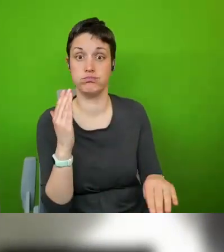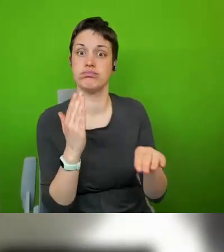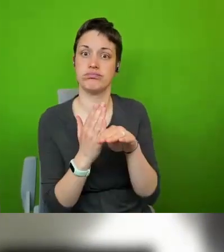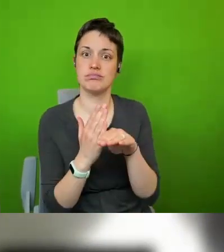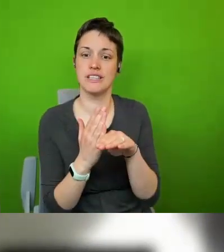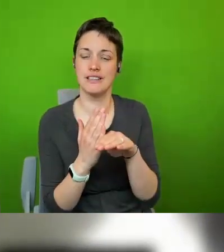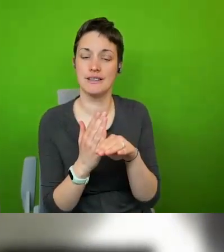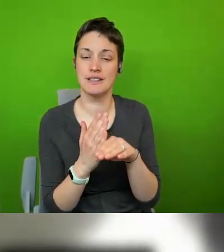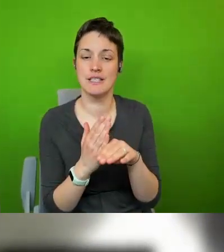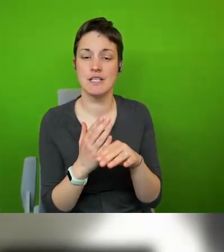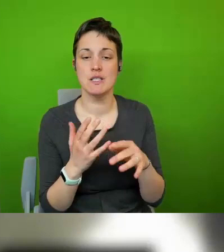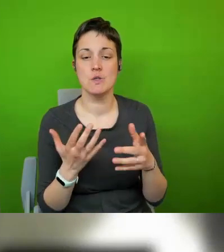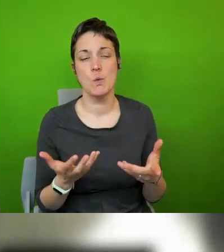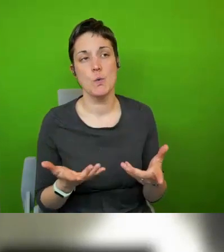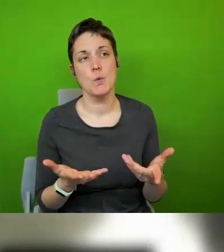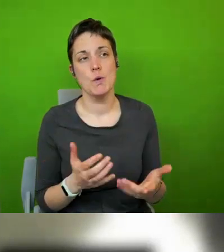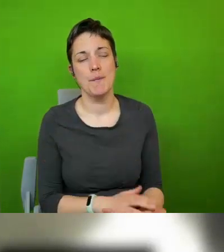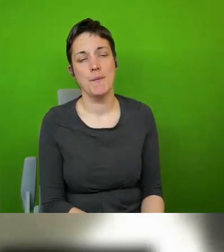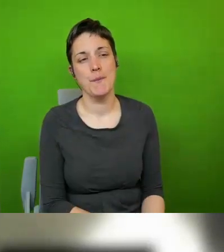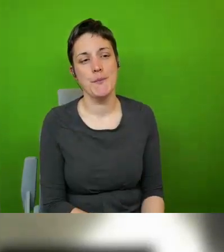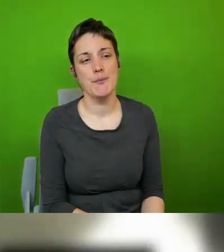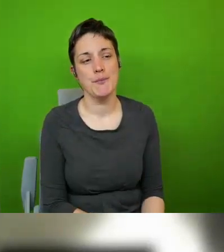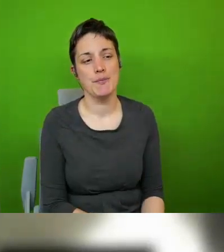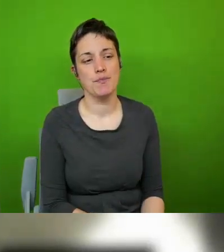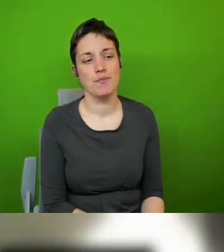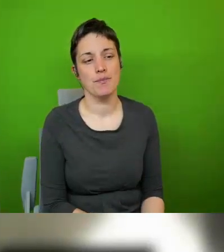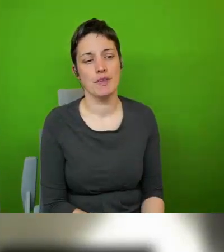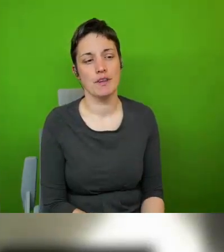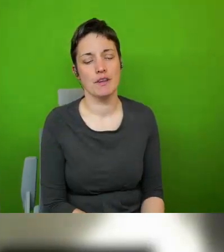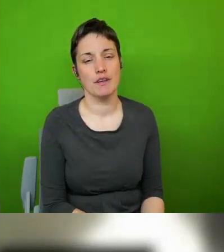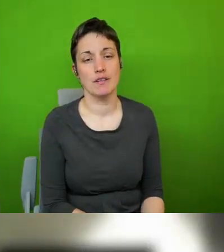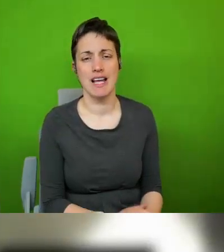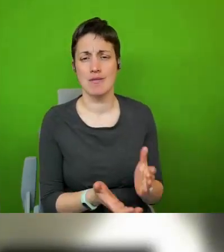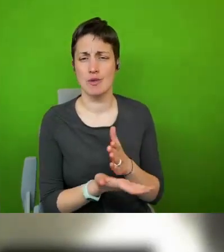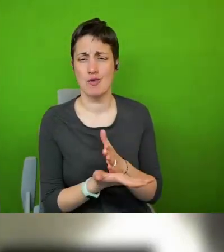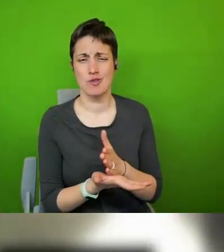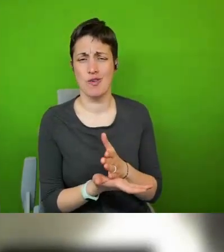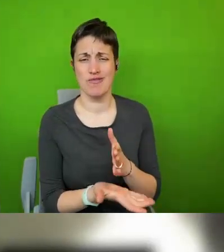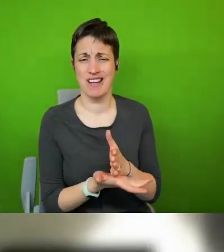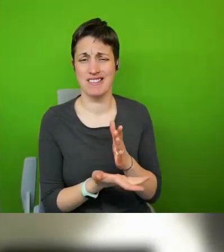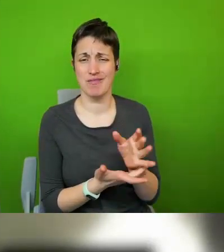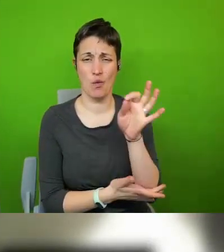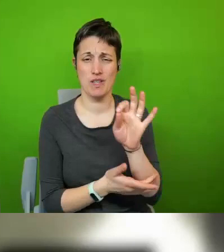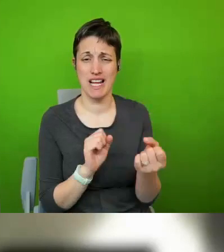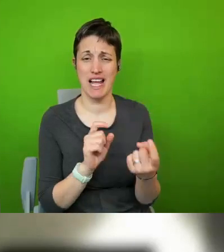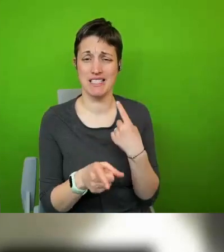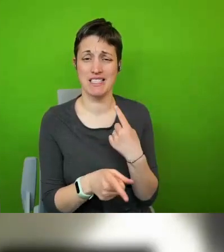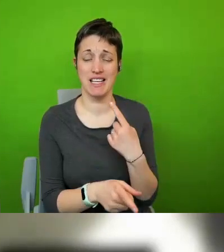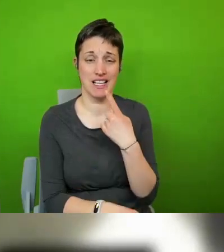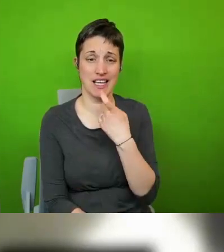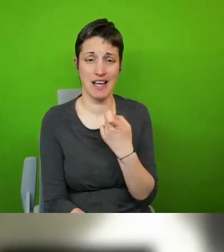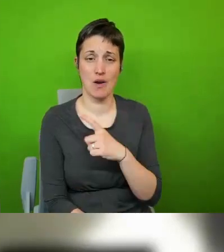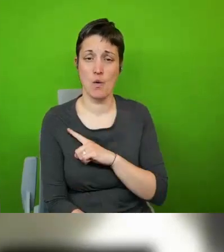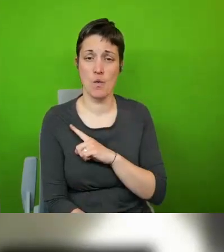i'm not sure if i'm really able to answer the question because it swerves into a field